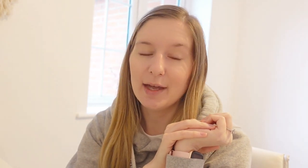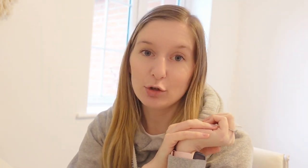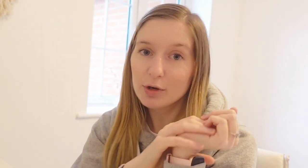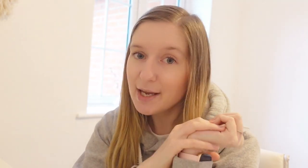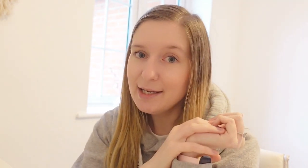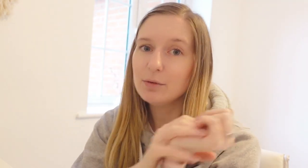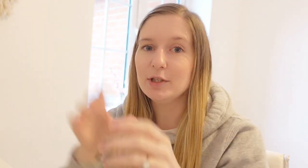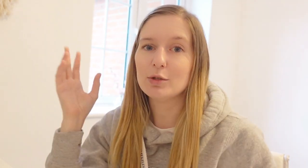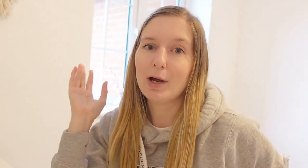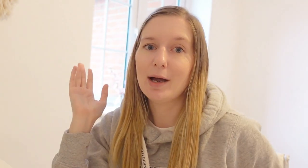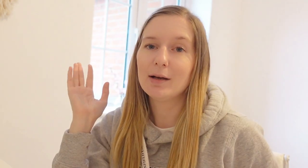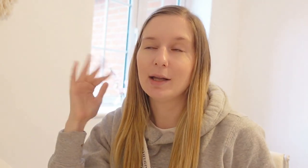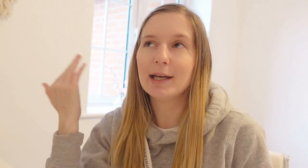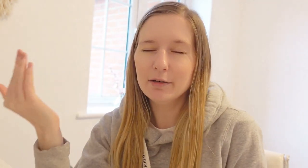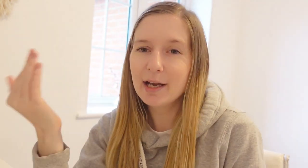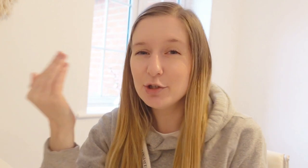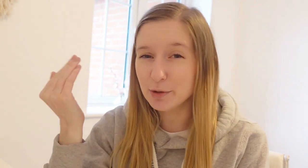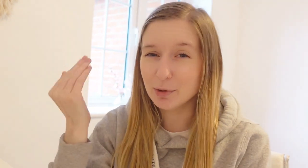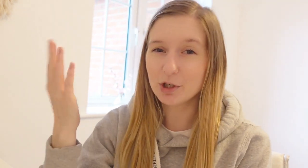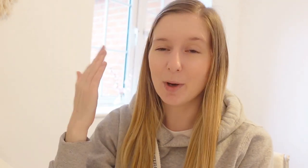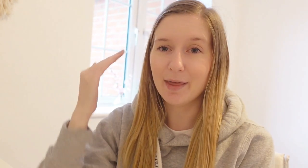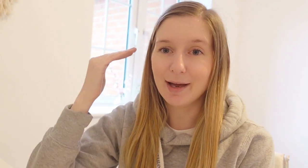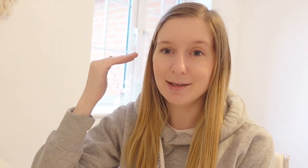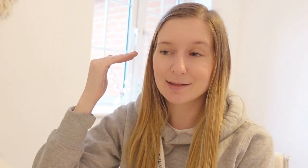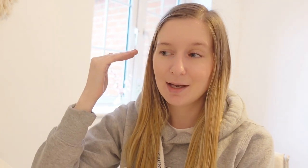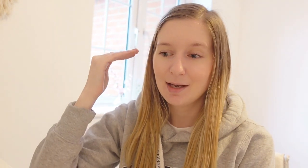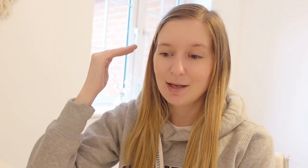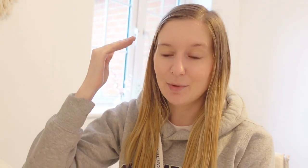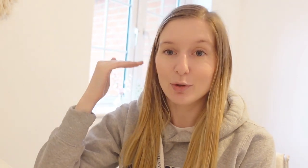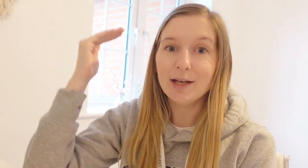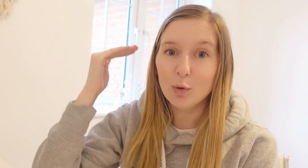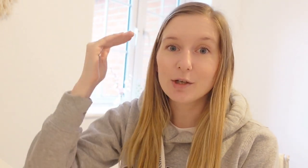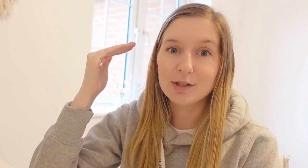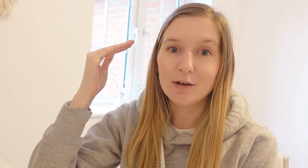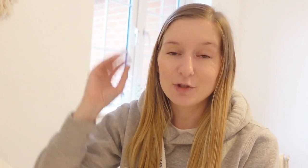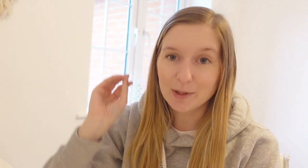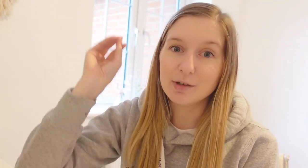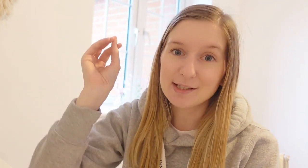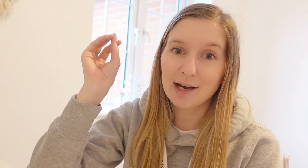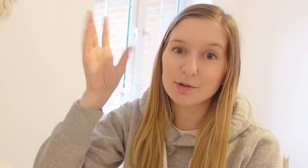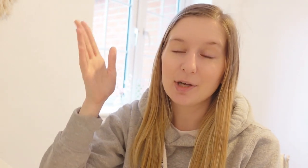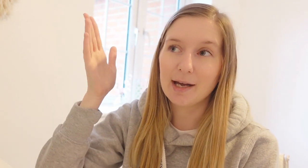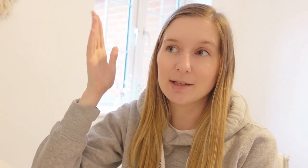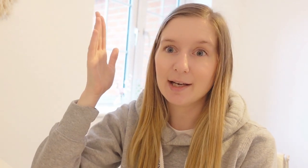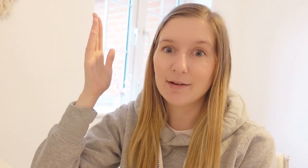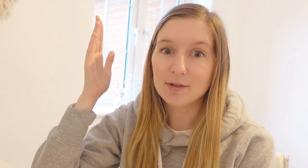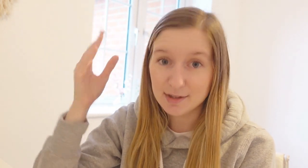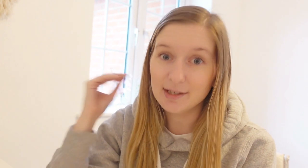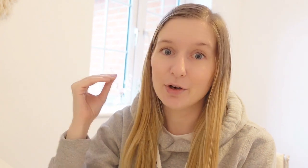a cross aid which is where like hearing ears only work when there is when your ear works enough to increase sound and I have zero